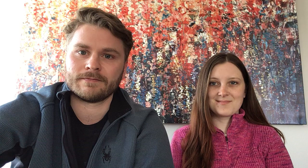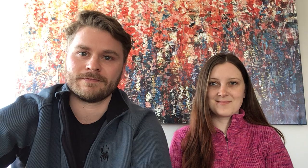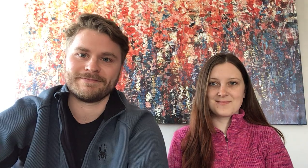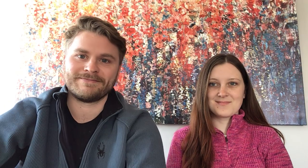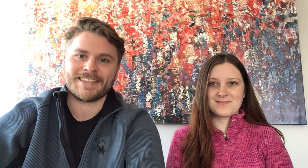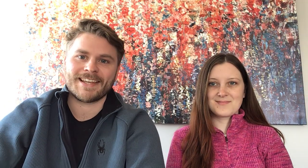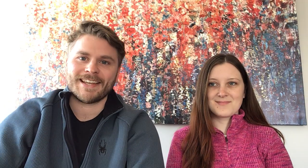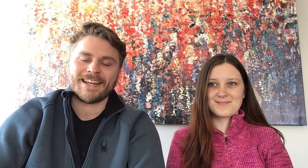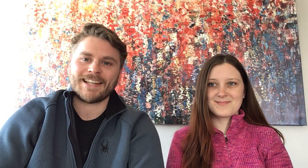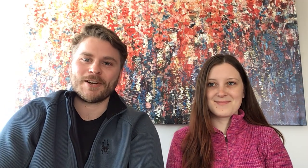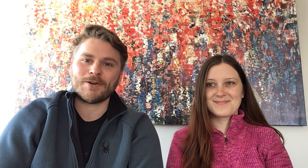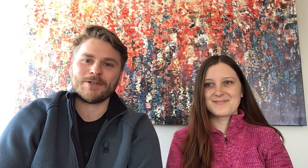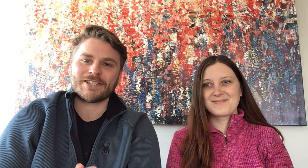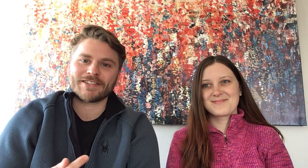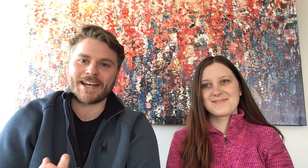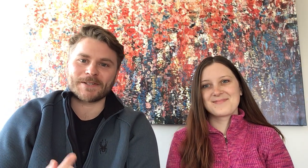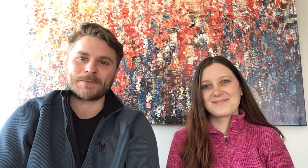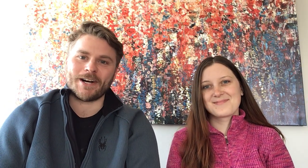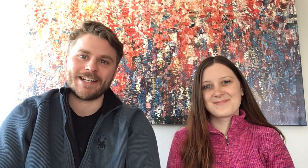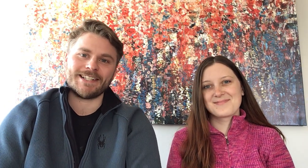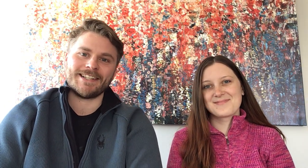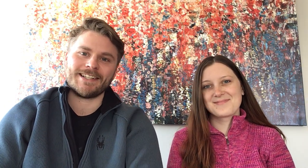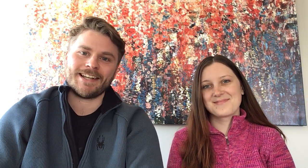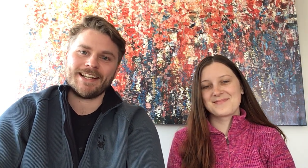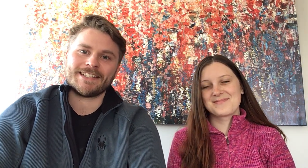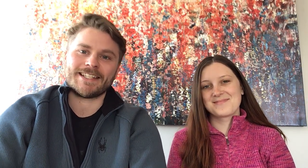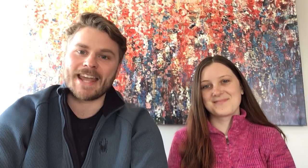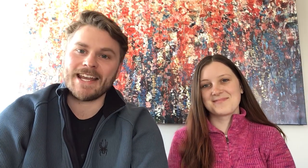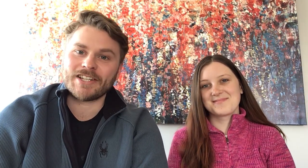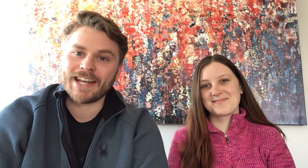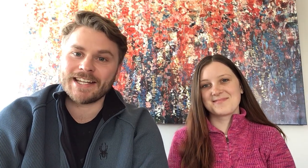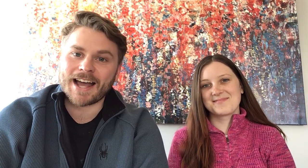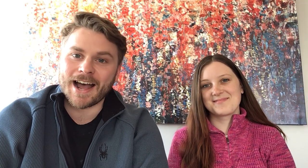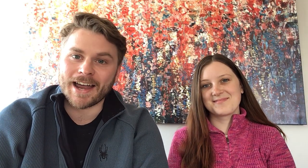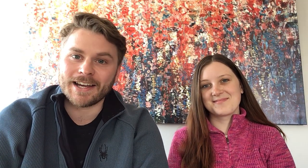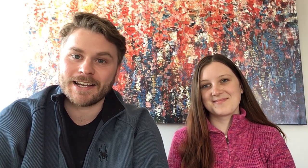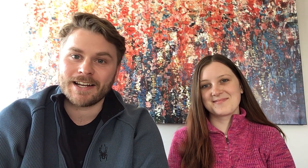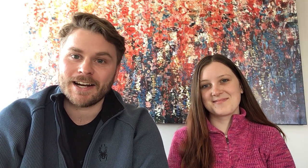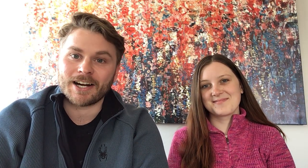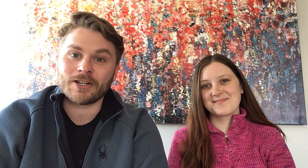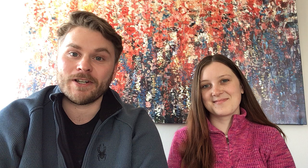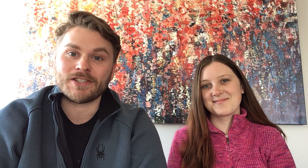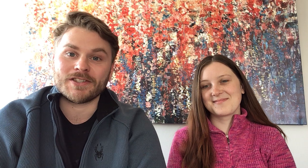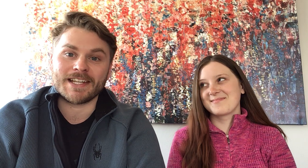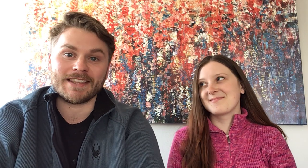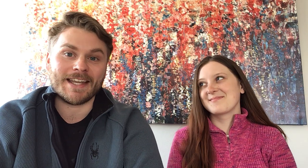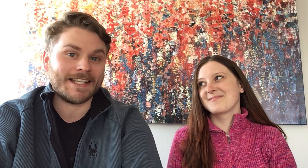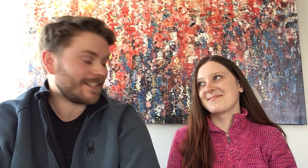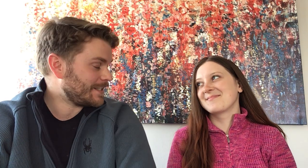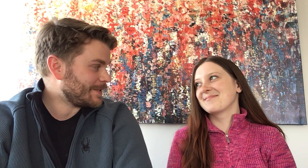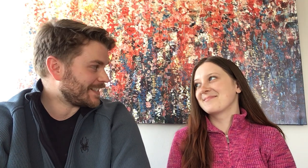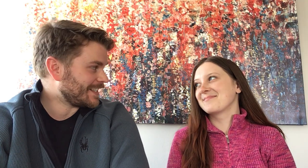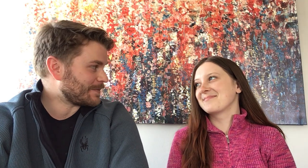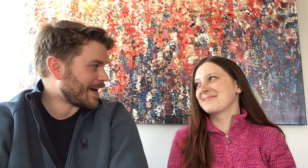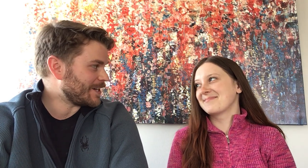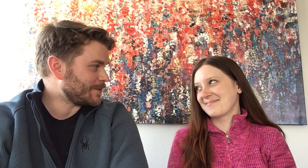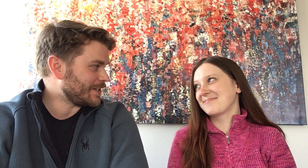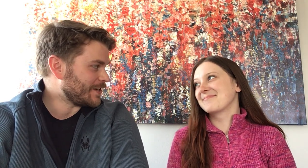Hello, Churnsauce1! Today, Jana and I are going to sing the Itsy Bitsy Spider with you.